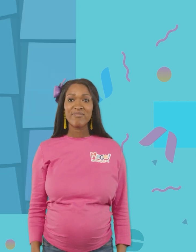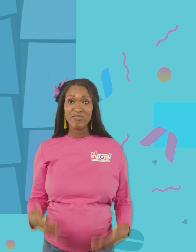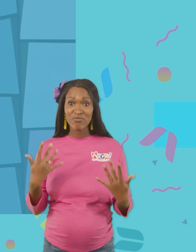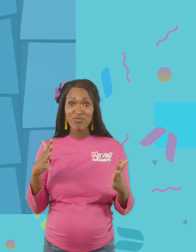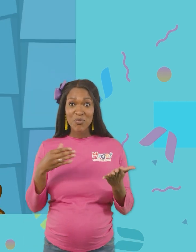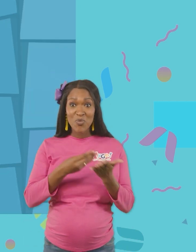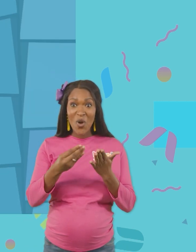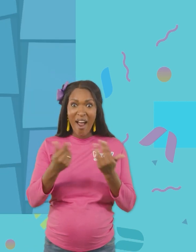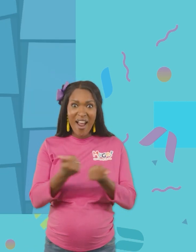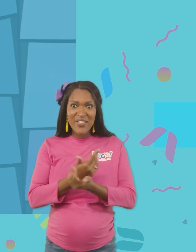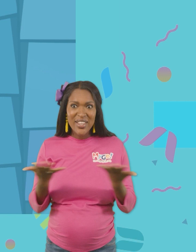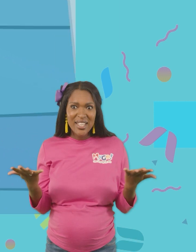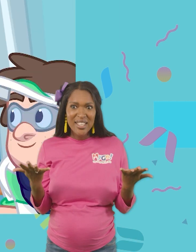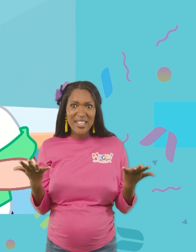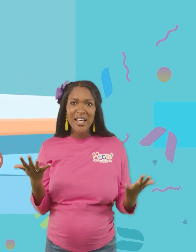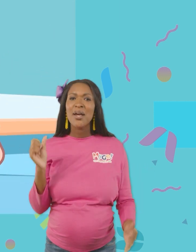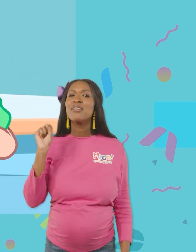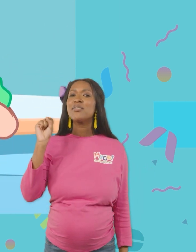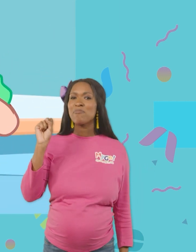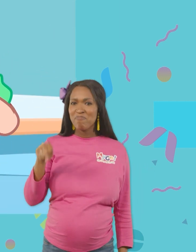Have you brought everything? Yup.